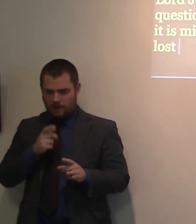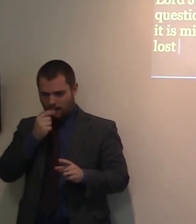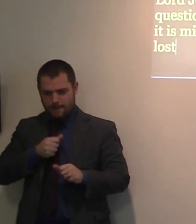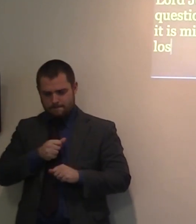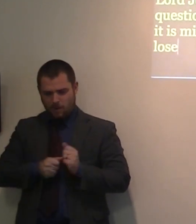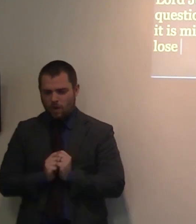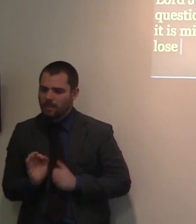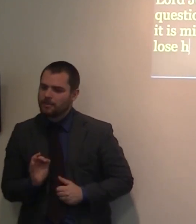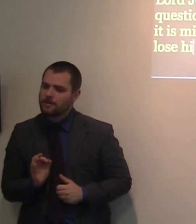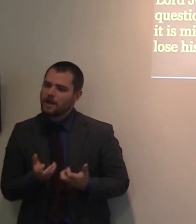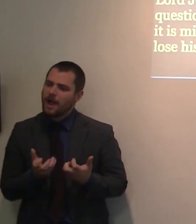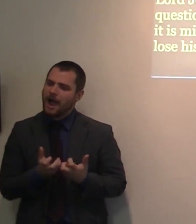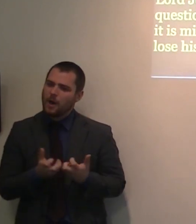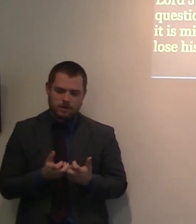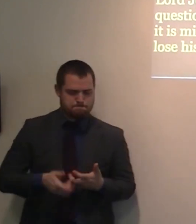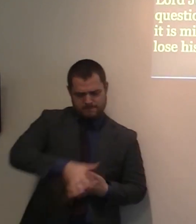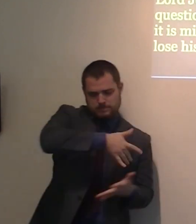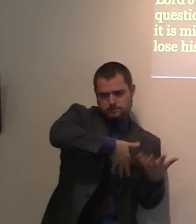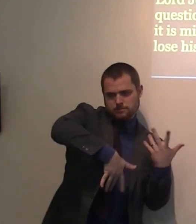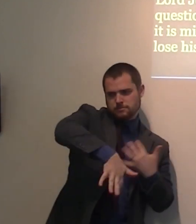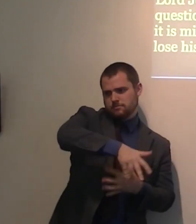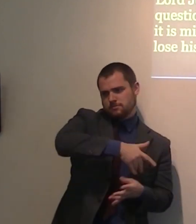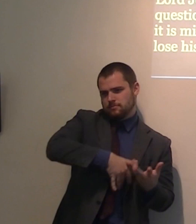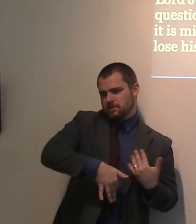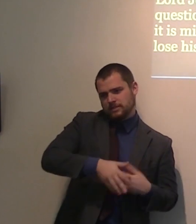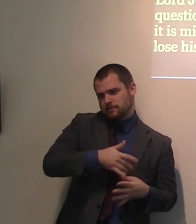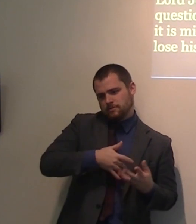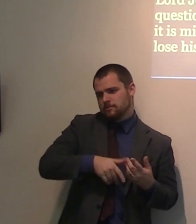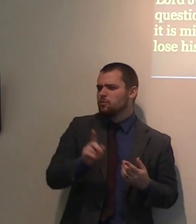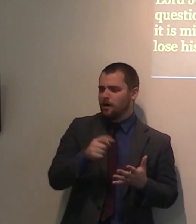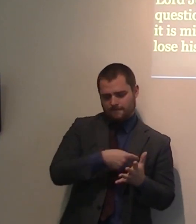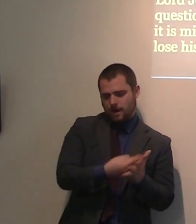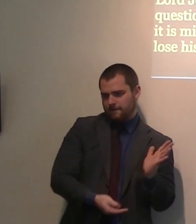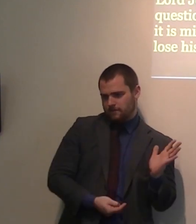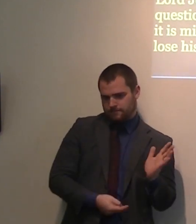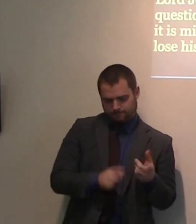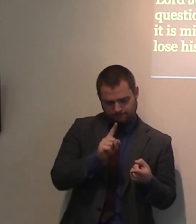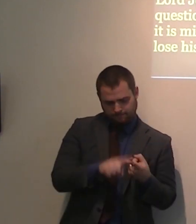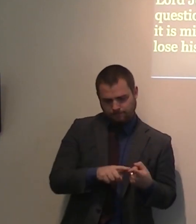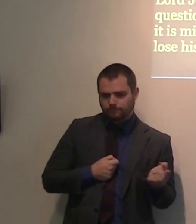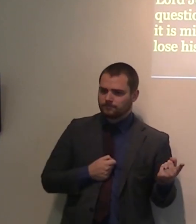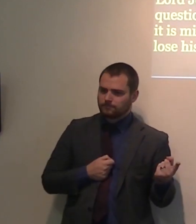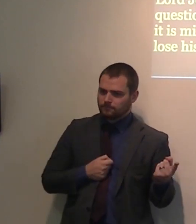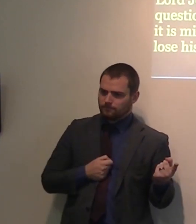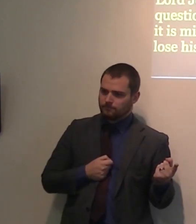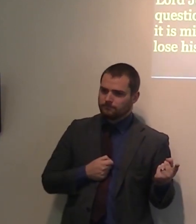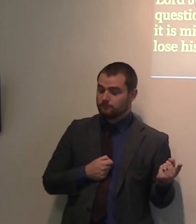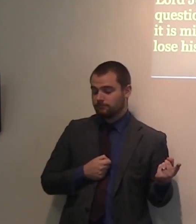into five things. I will list them five things. The first one, a Christian will lose its